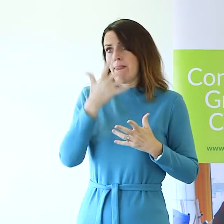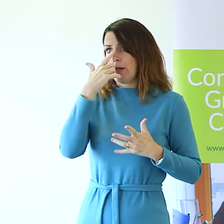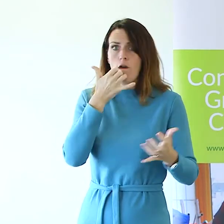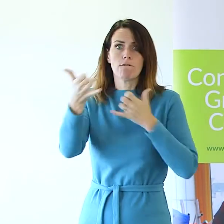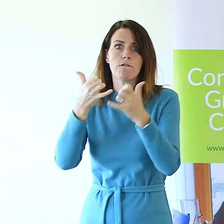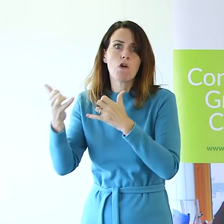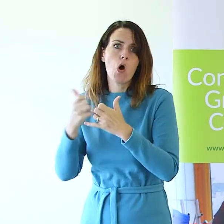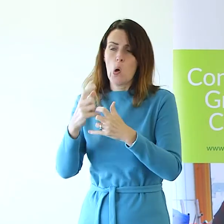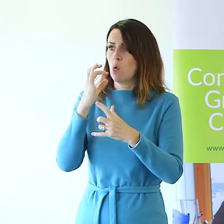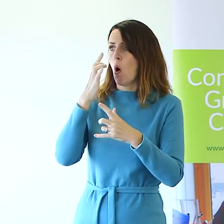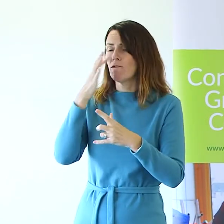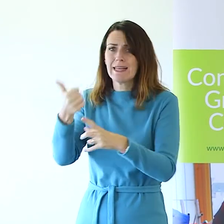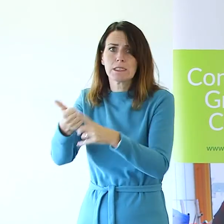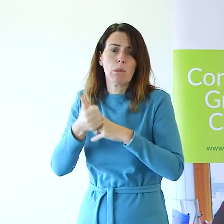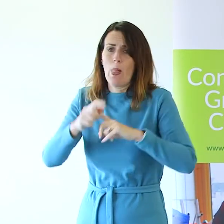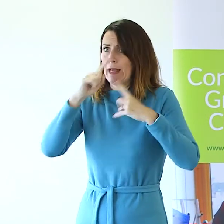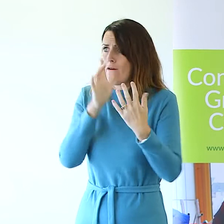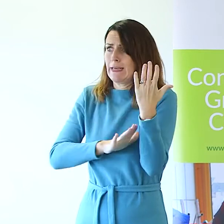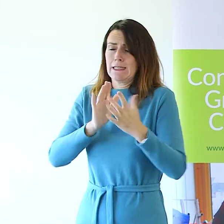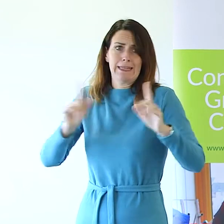telephone or seeking support in person.